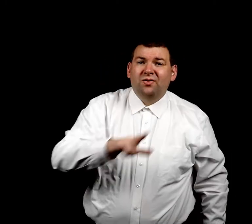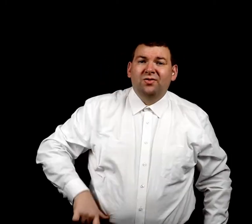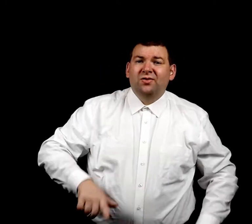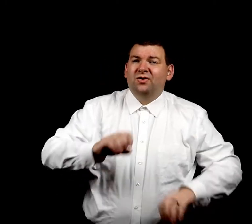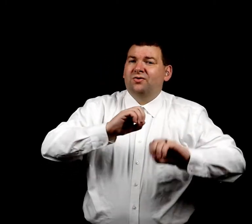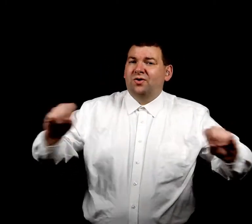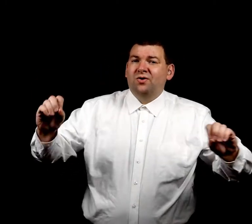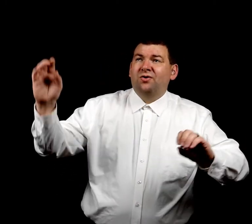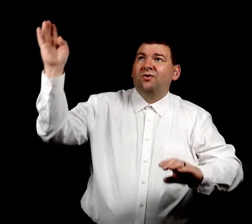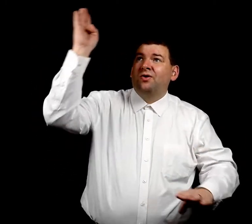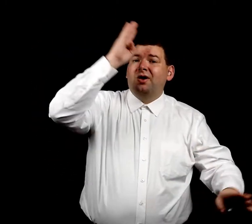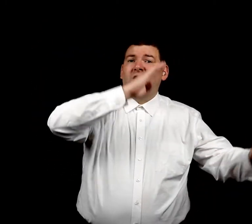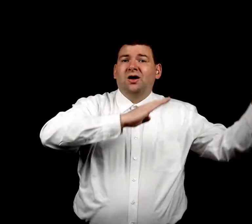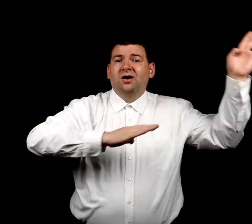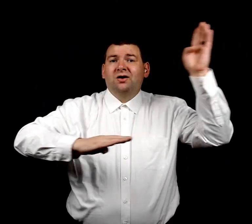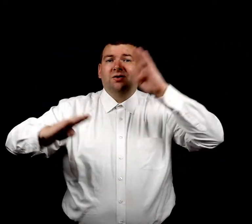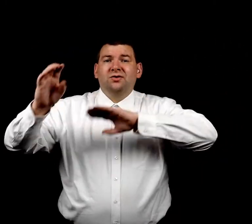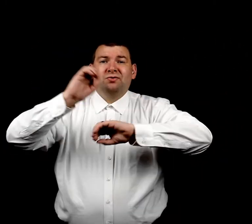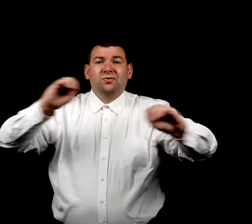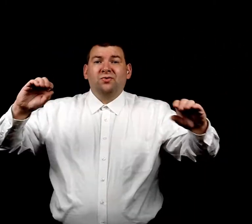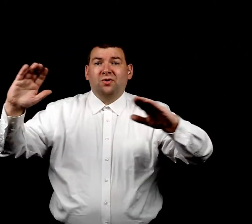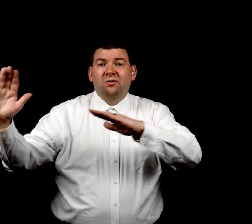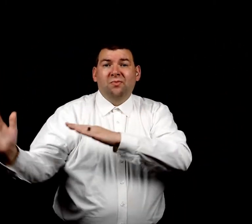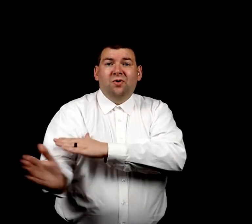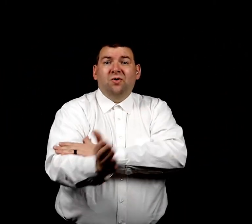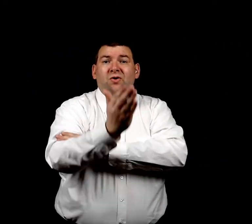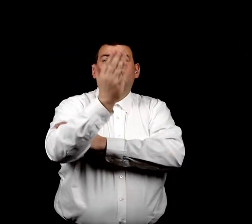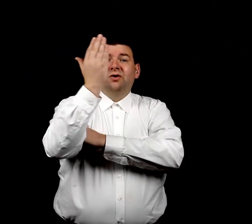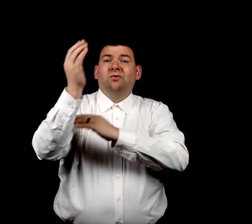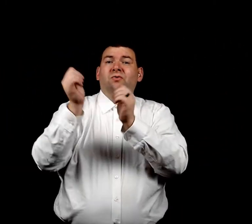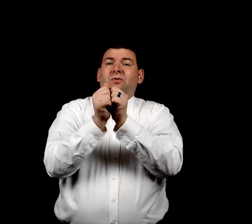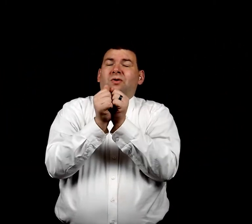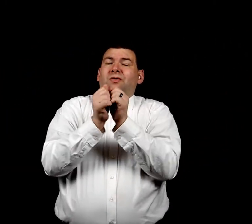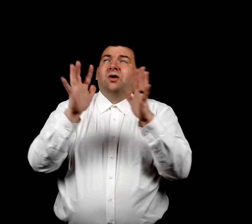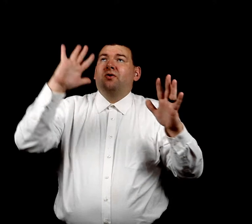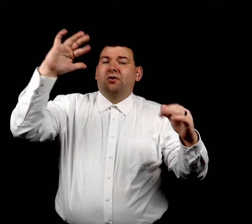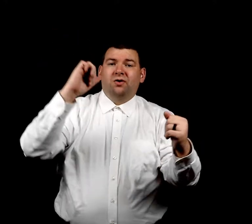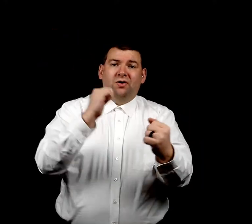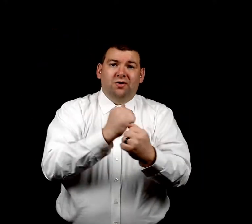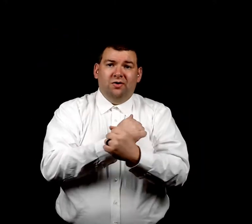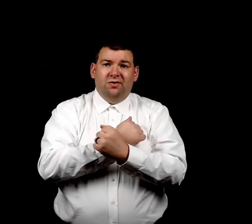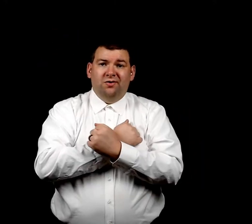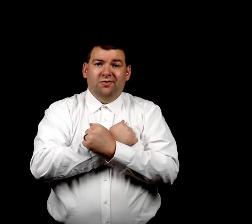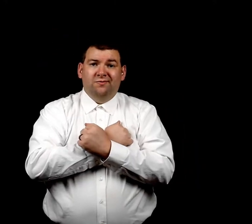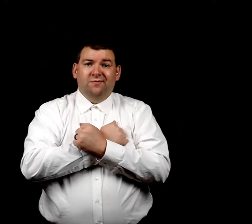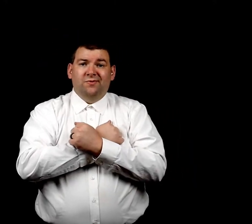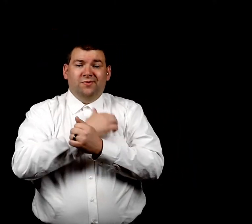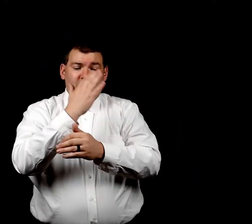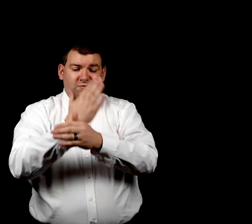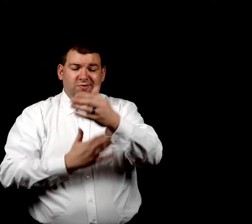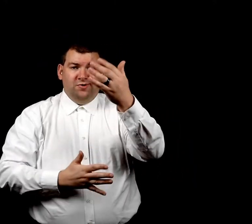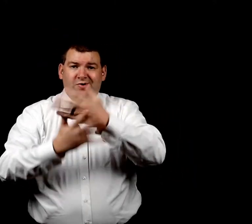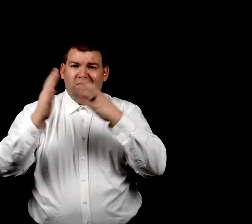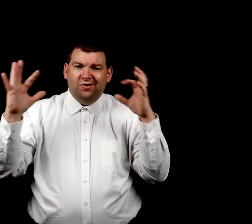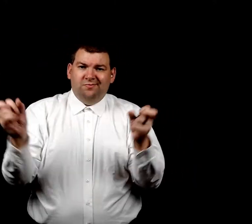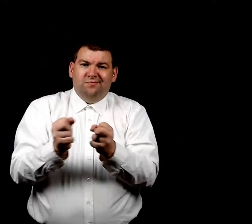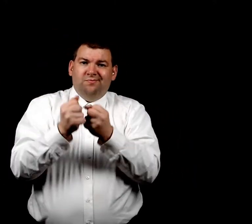Lord, there's no night and there's no morning Without your loving arms to